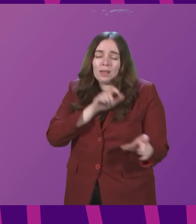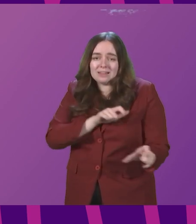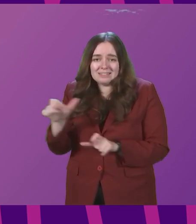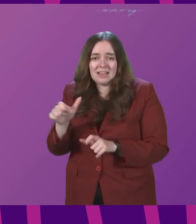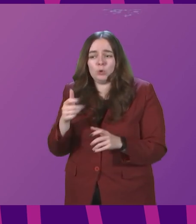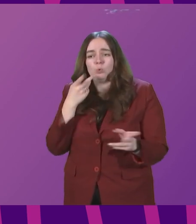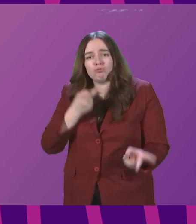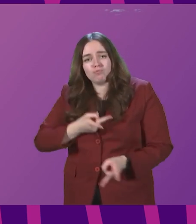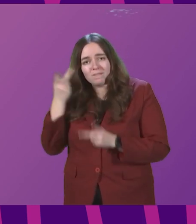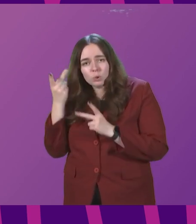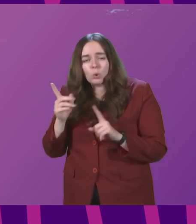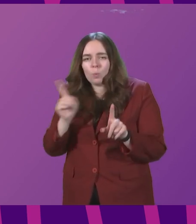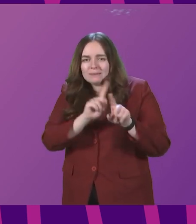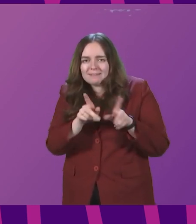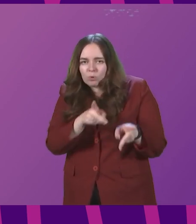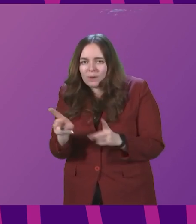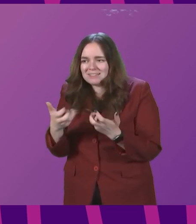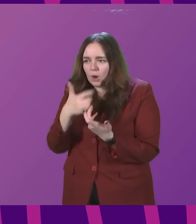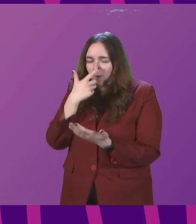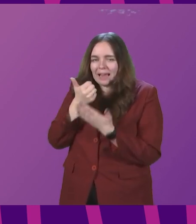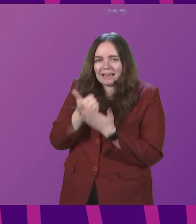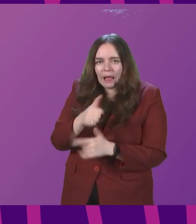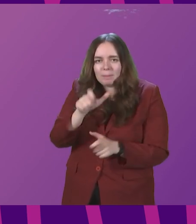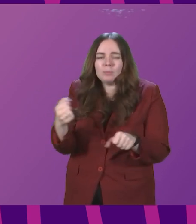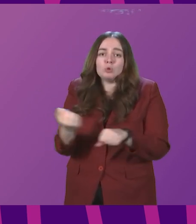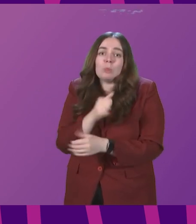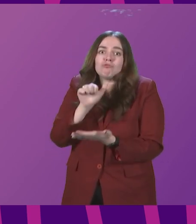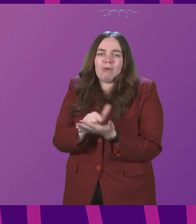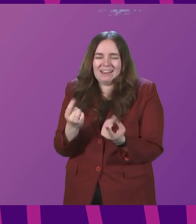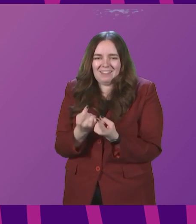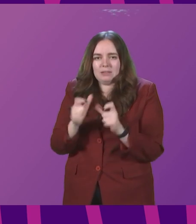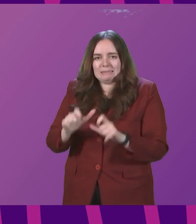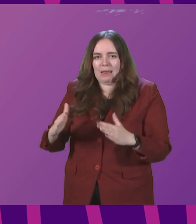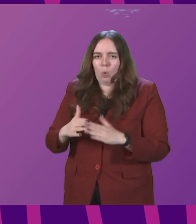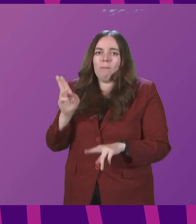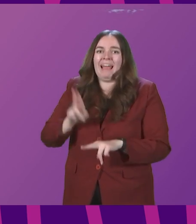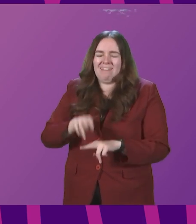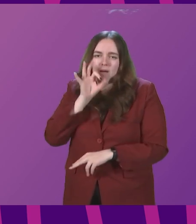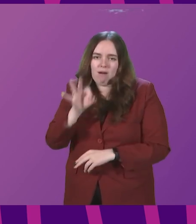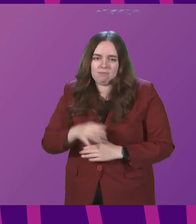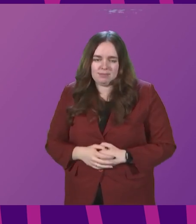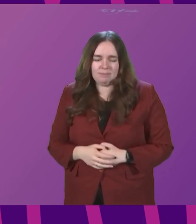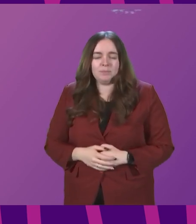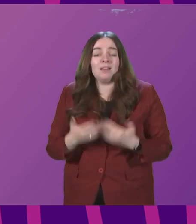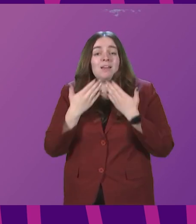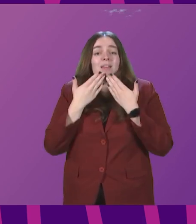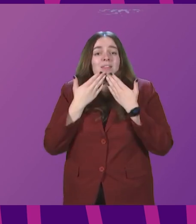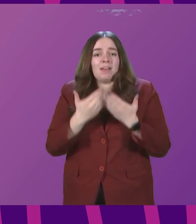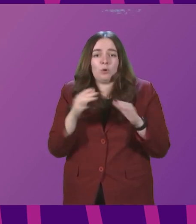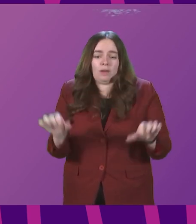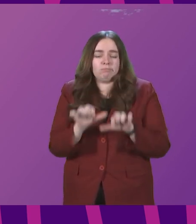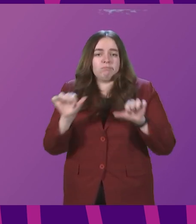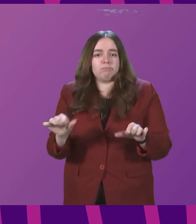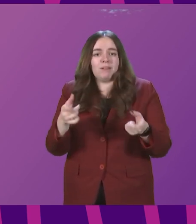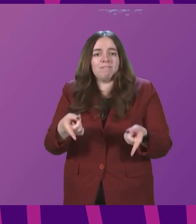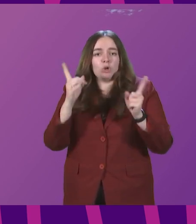review all of the different ways that we can help people to do the right thing by self-isolating, if that is what they are asked to do. Thank you. That concludes the First